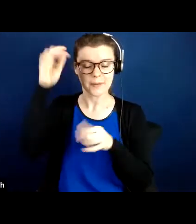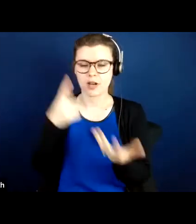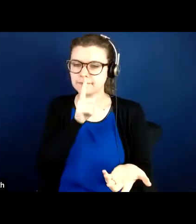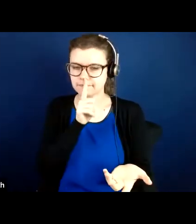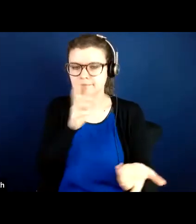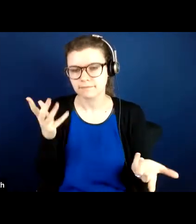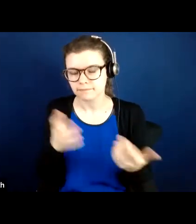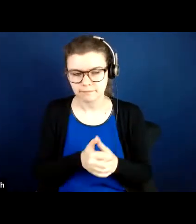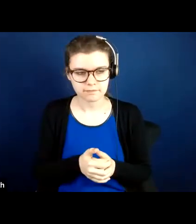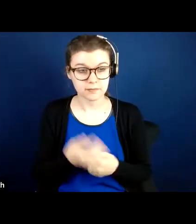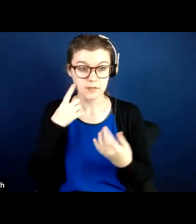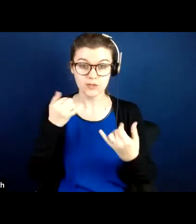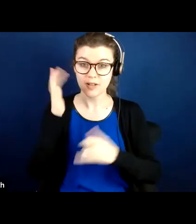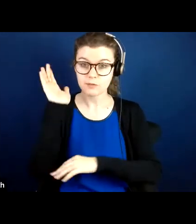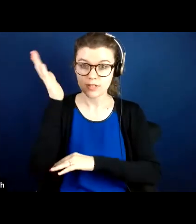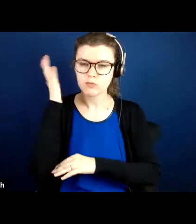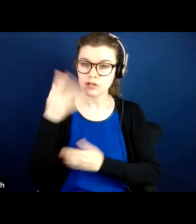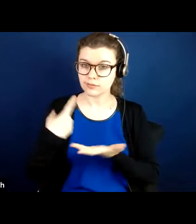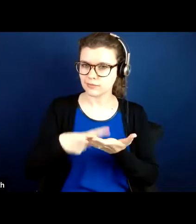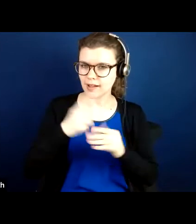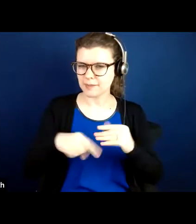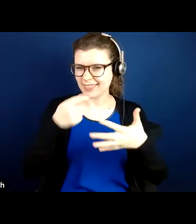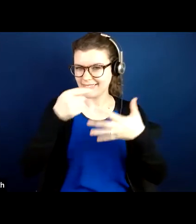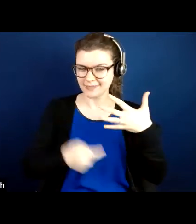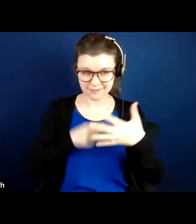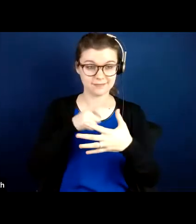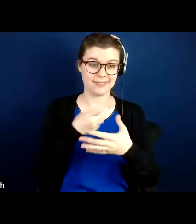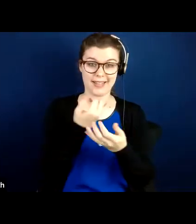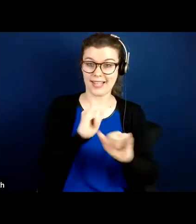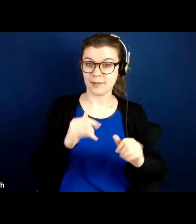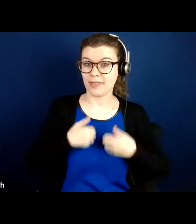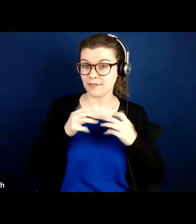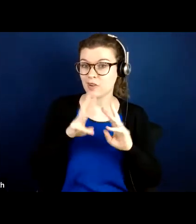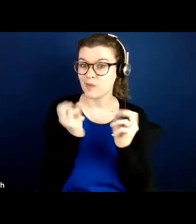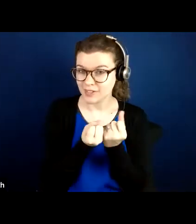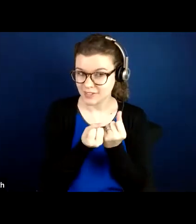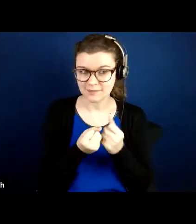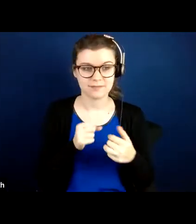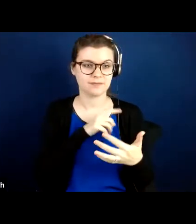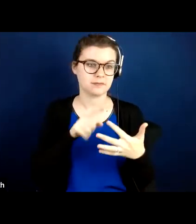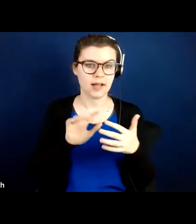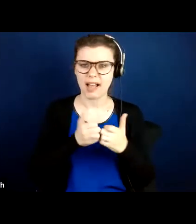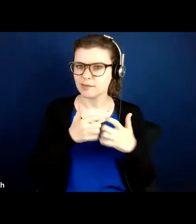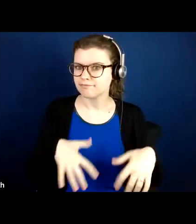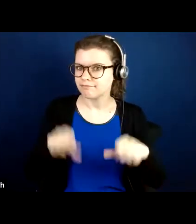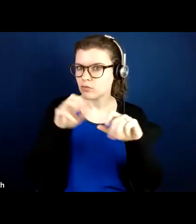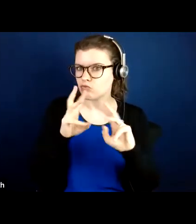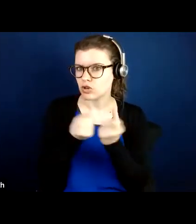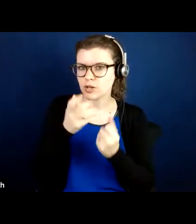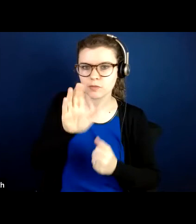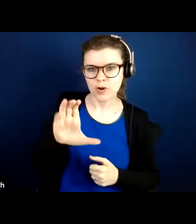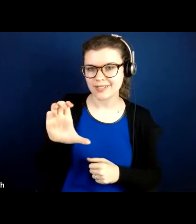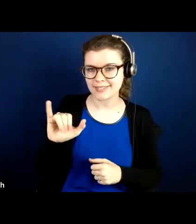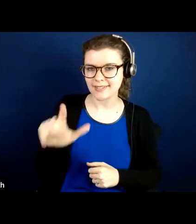For today's presentation, we're going to talk a little bit about independent living workshops, hosting workshops at your CIL, consumer